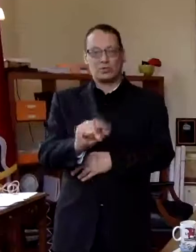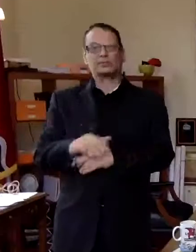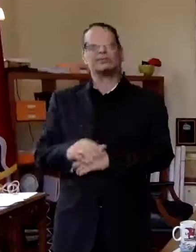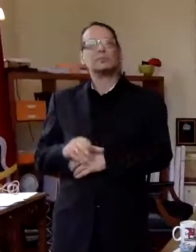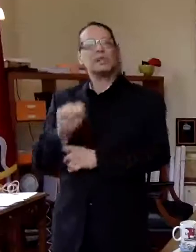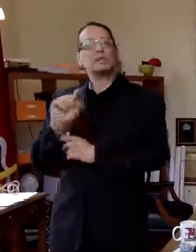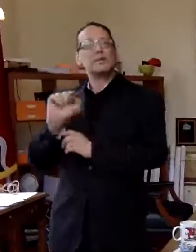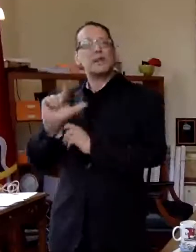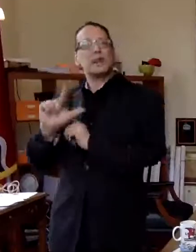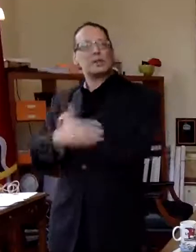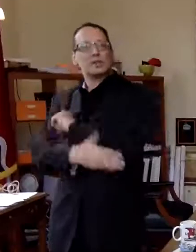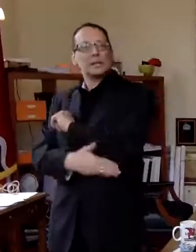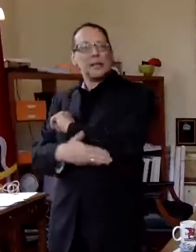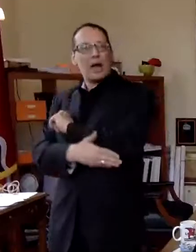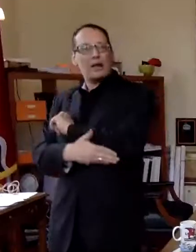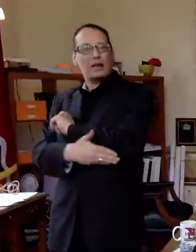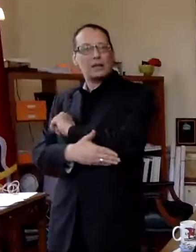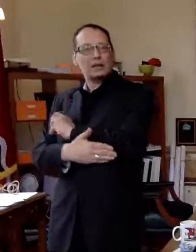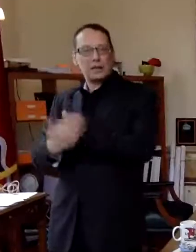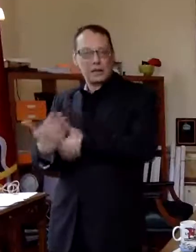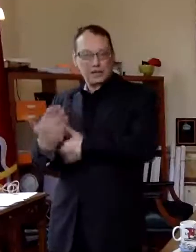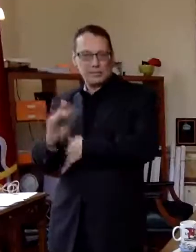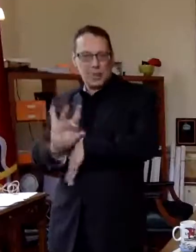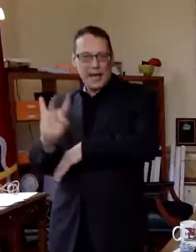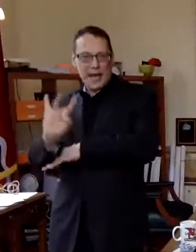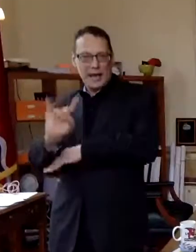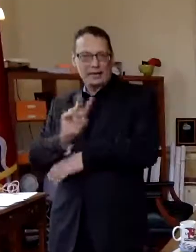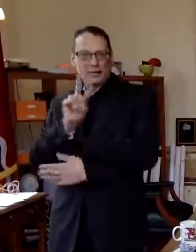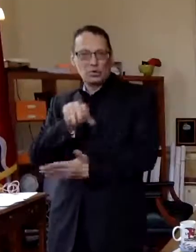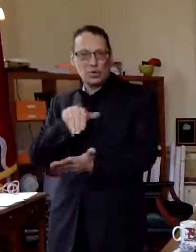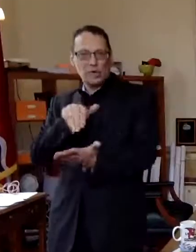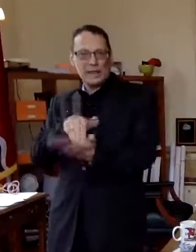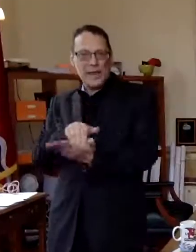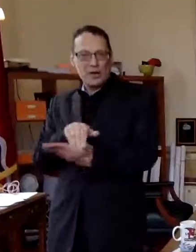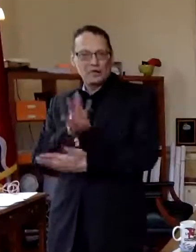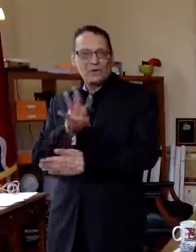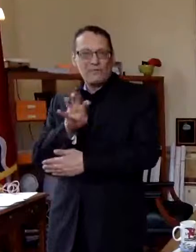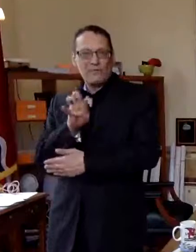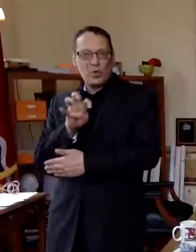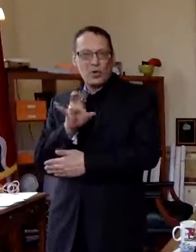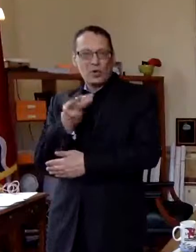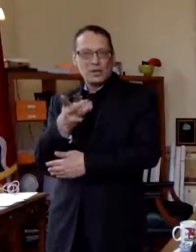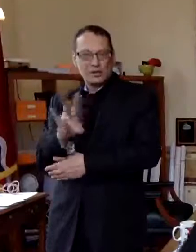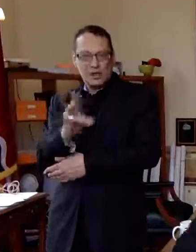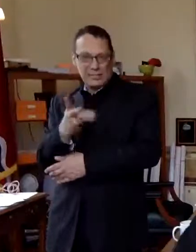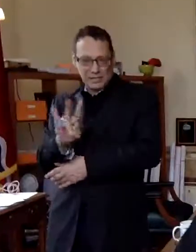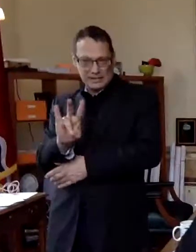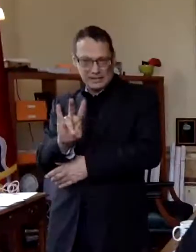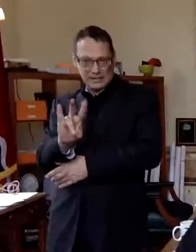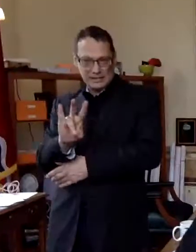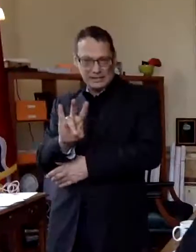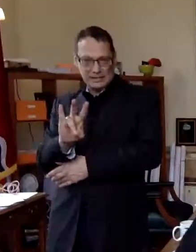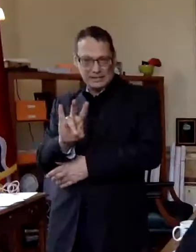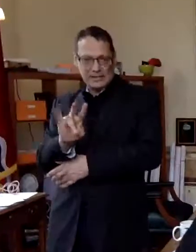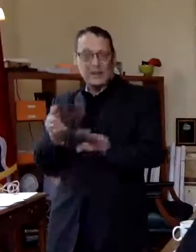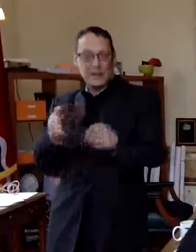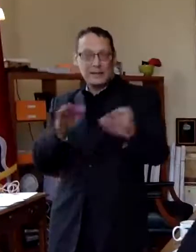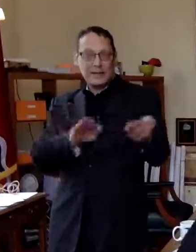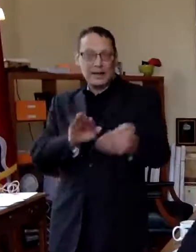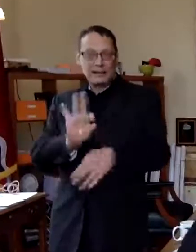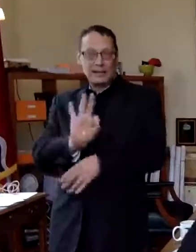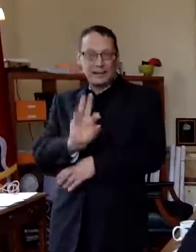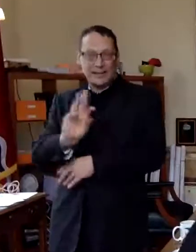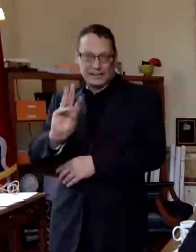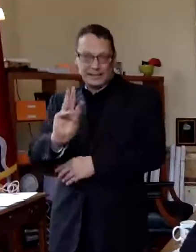again eight eight o'clock this morning 2417 cases 96 deaths